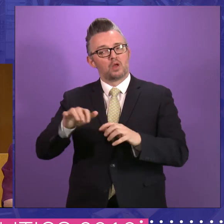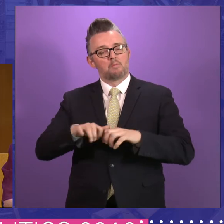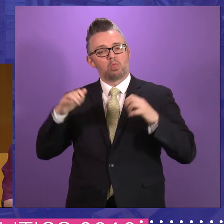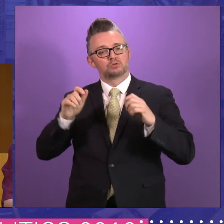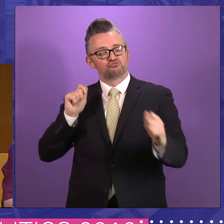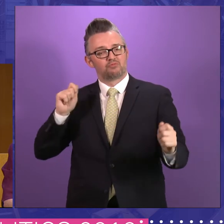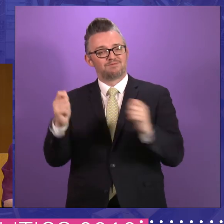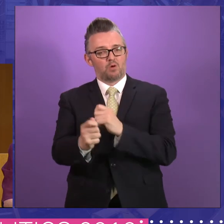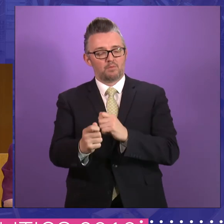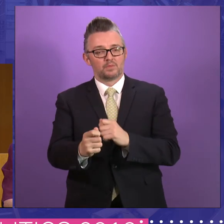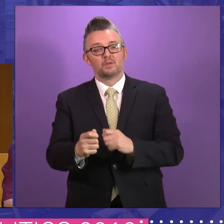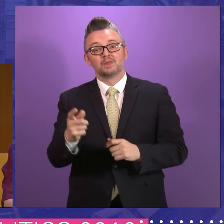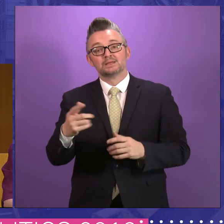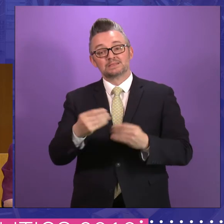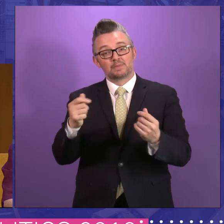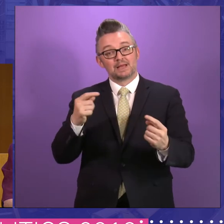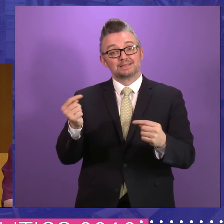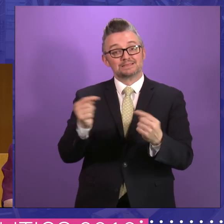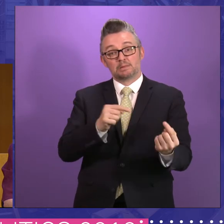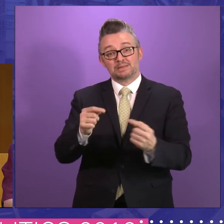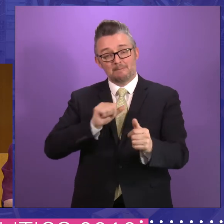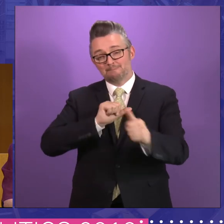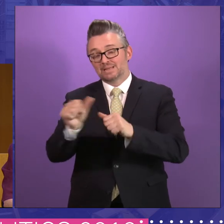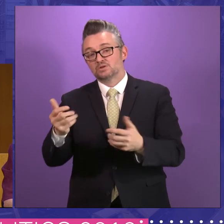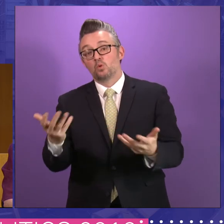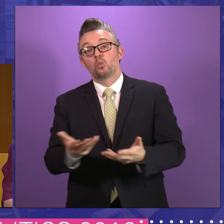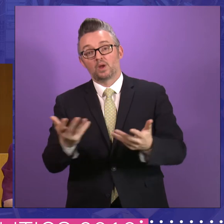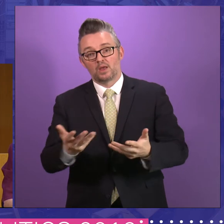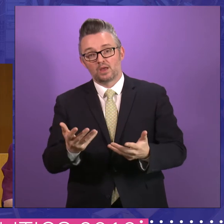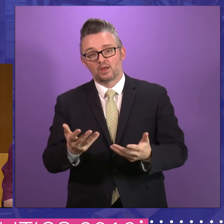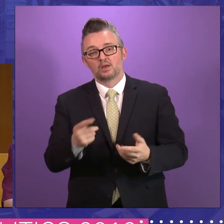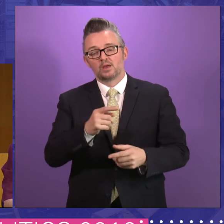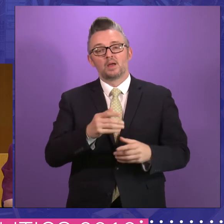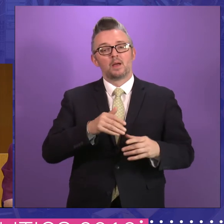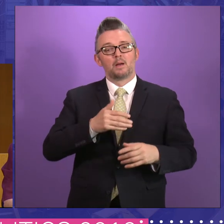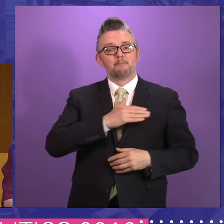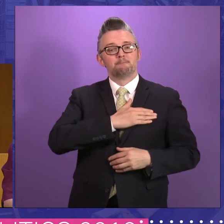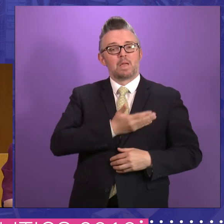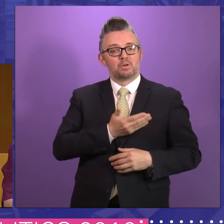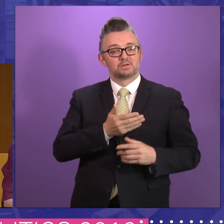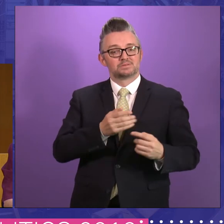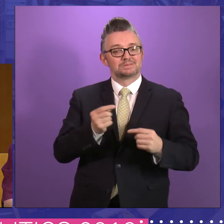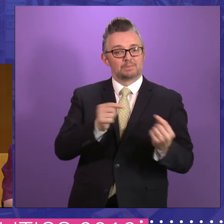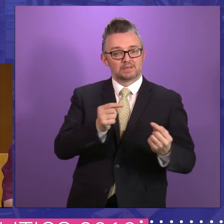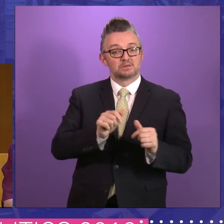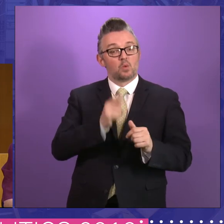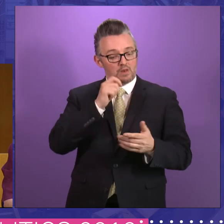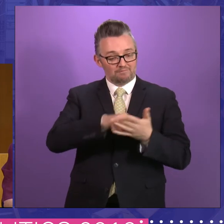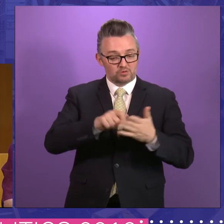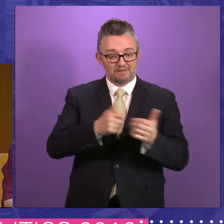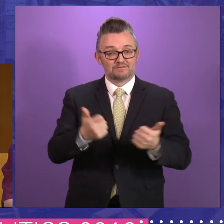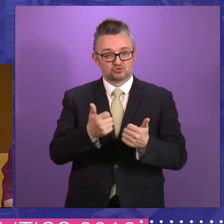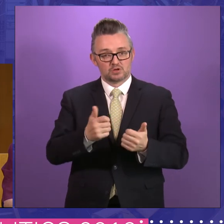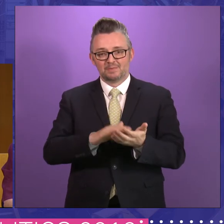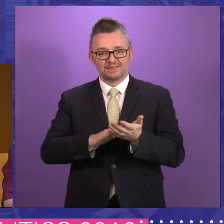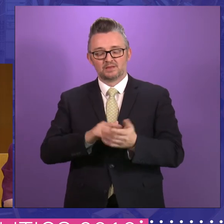um, we do, some of the best debates are actually in the, uh, what are called the members debates after the vote. Uh, so they're not